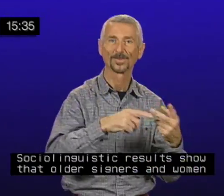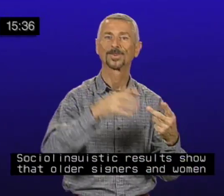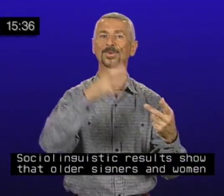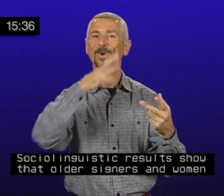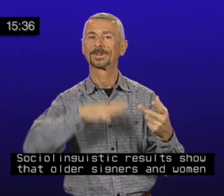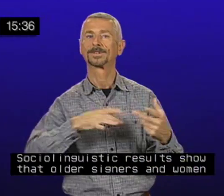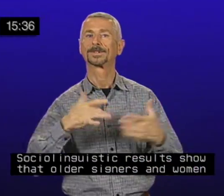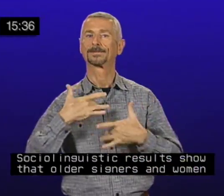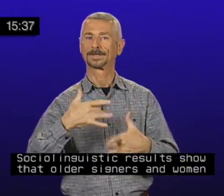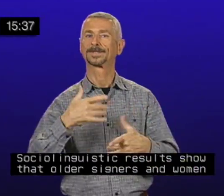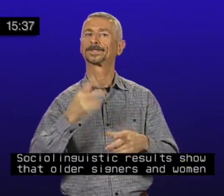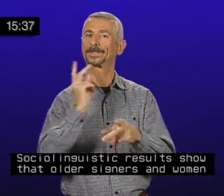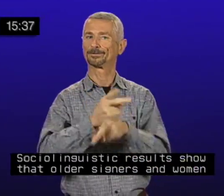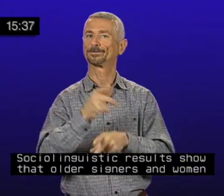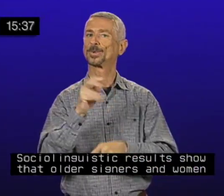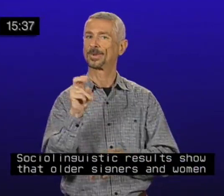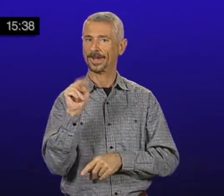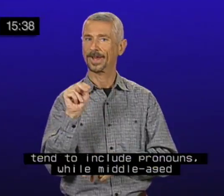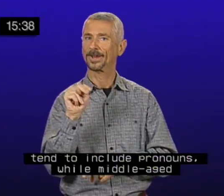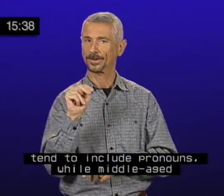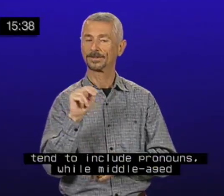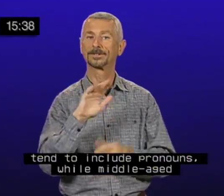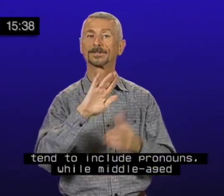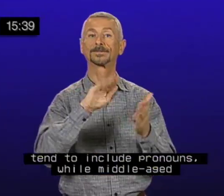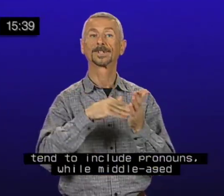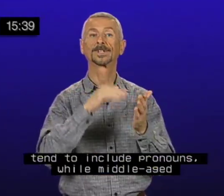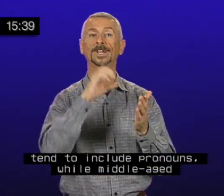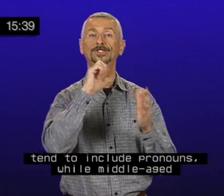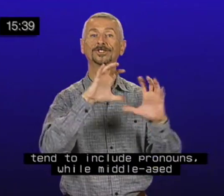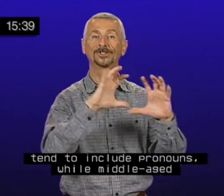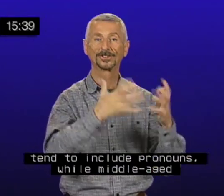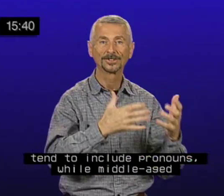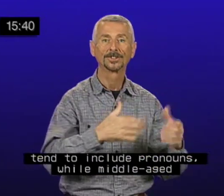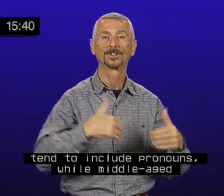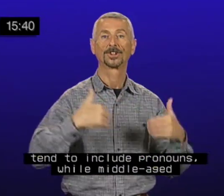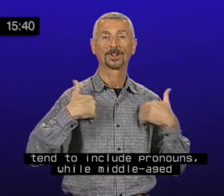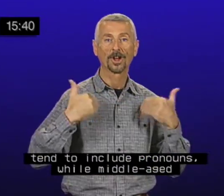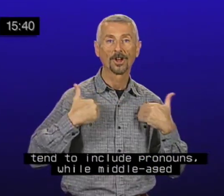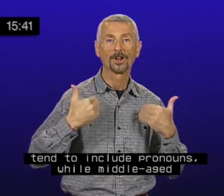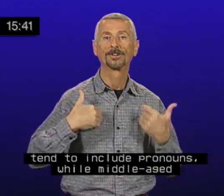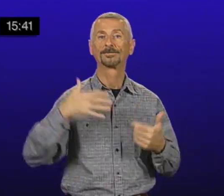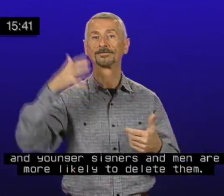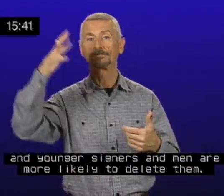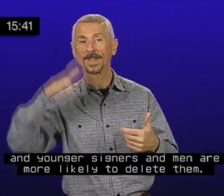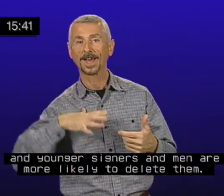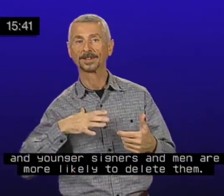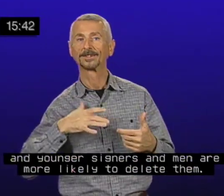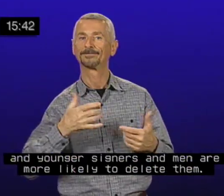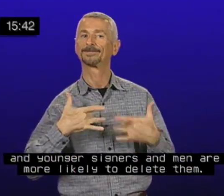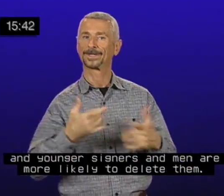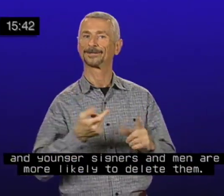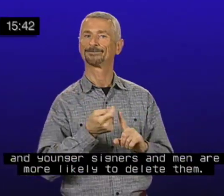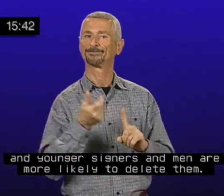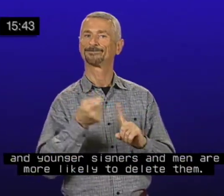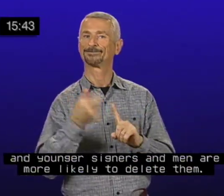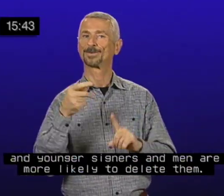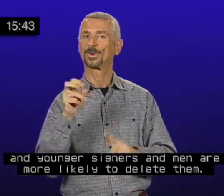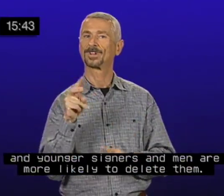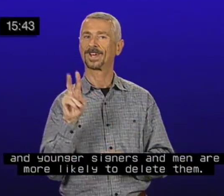show that older signers and women tend to include pronouns, while middle-aged and younger signers and men are more likely to delete them.